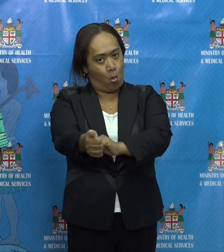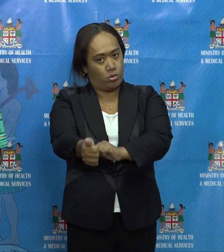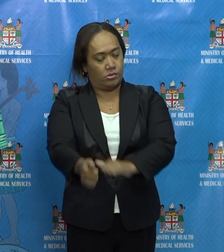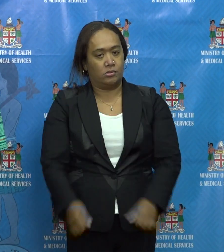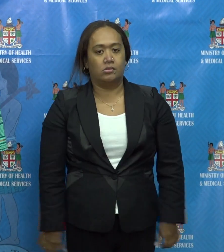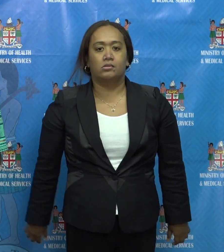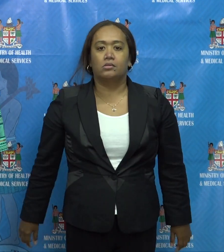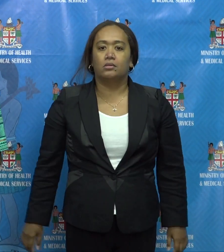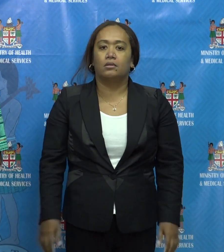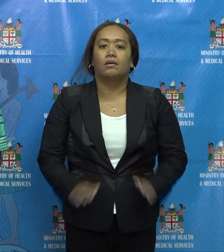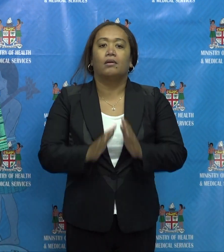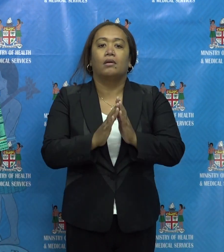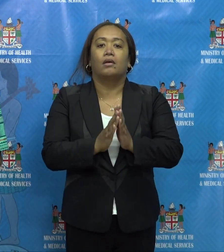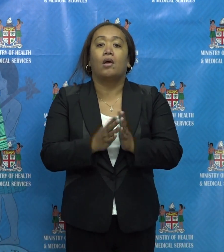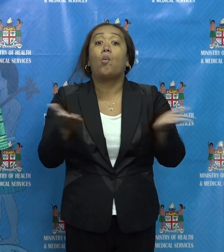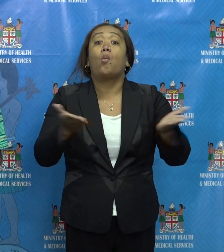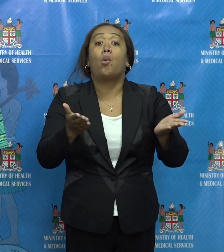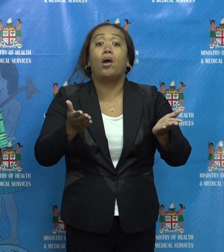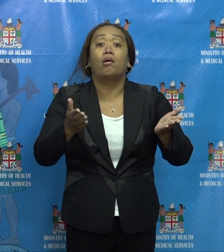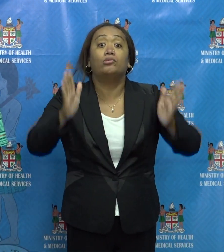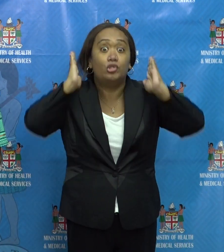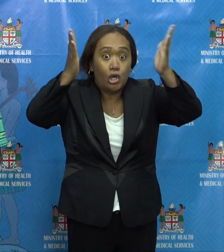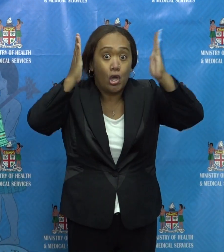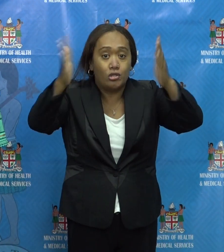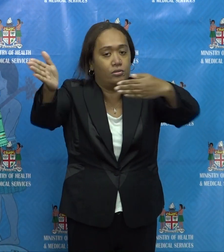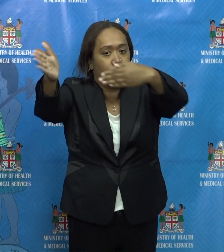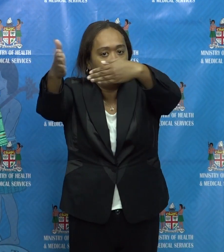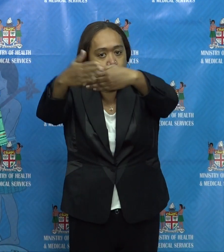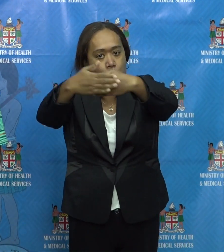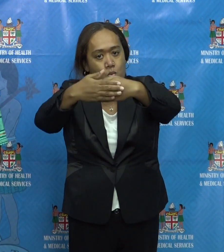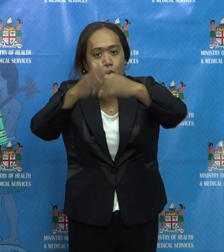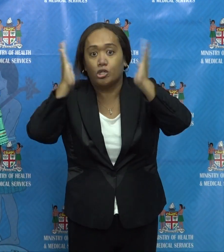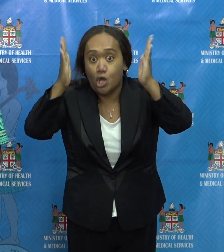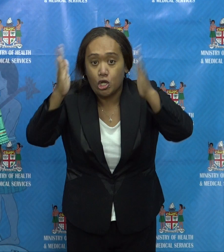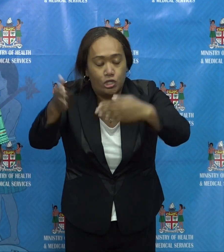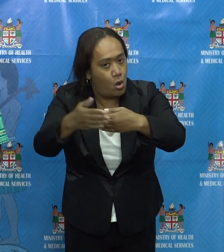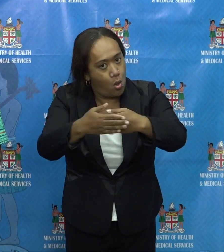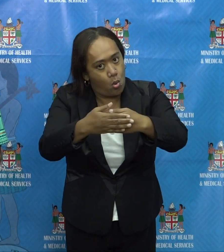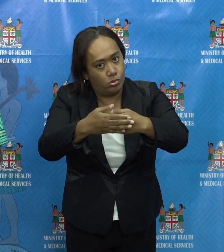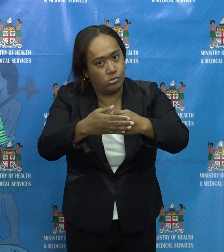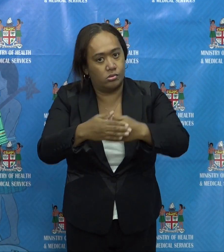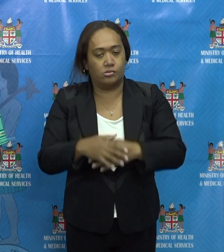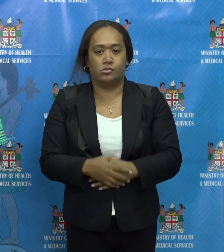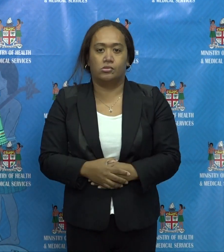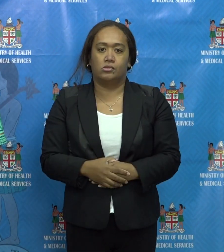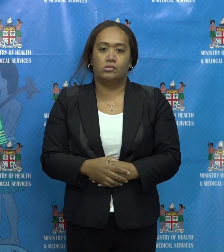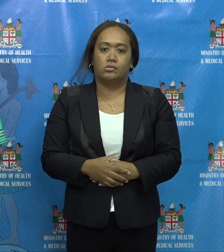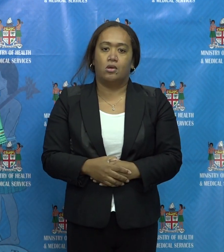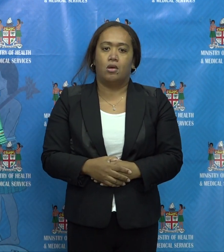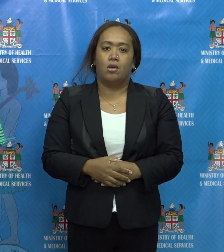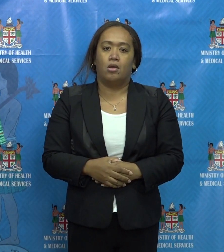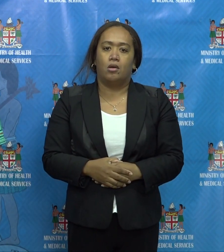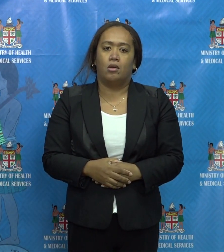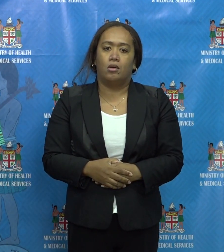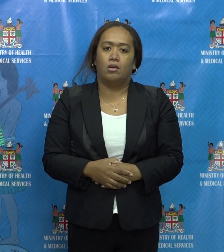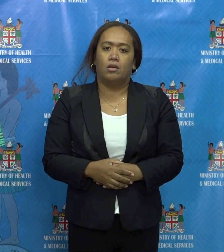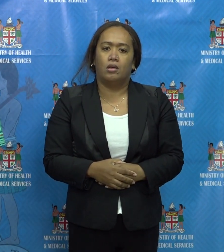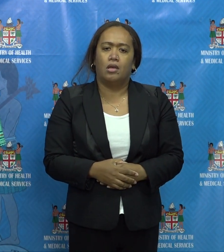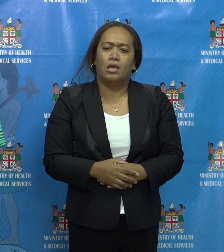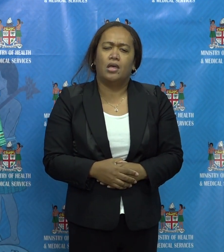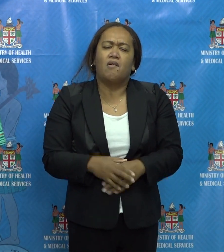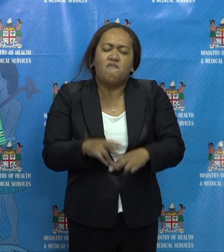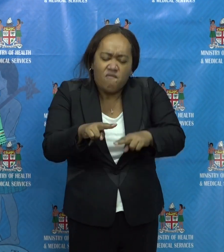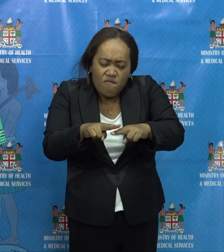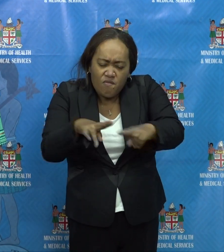Places of worship remain closed. Save for small ceremonies, for small funeral